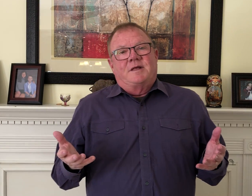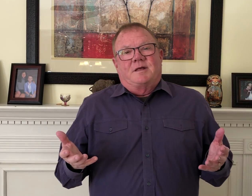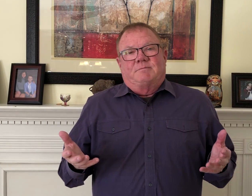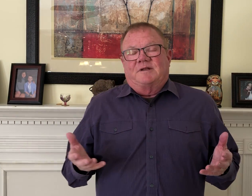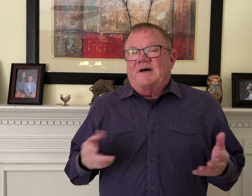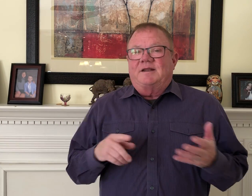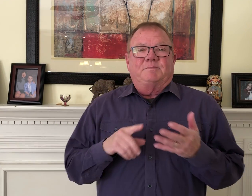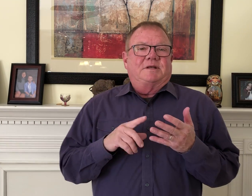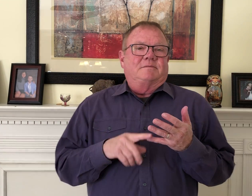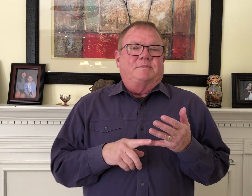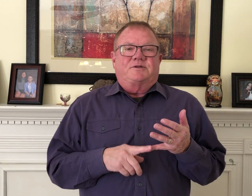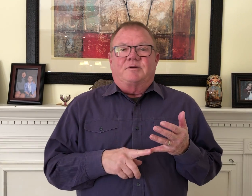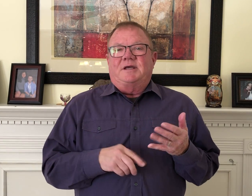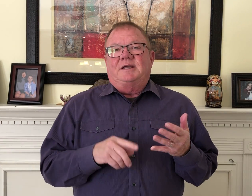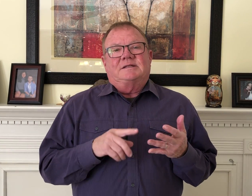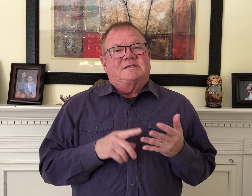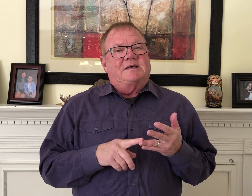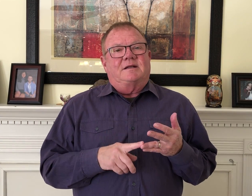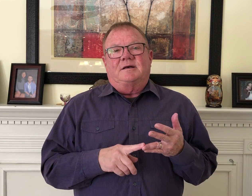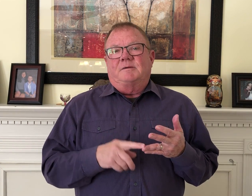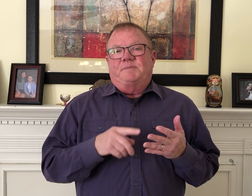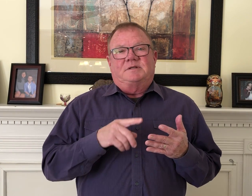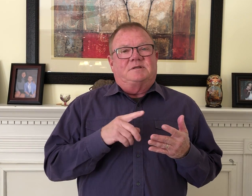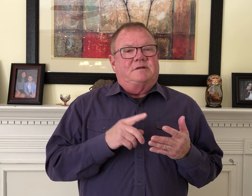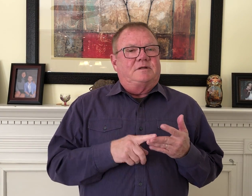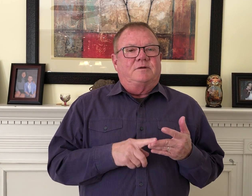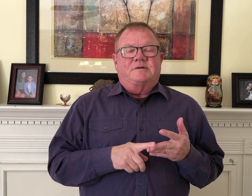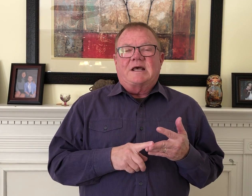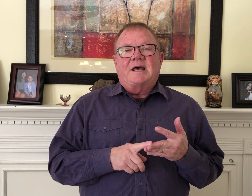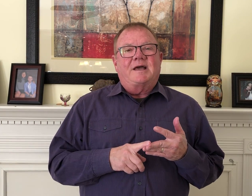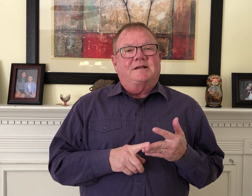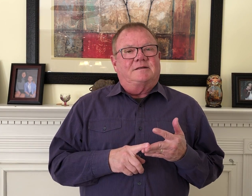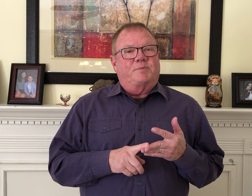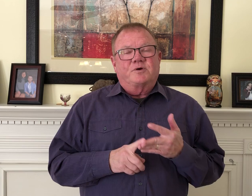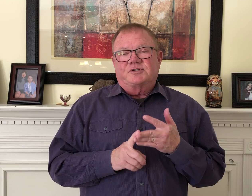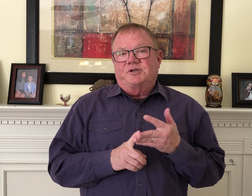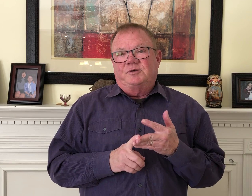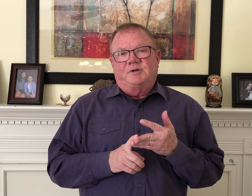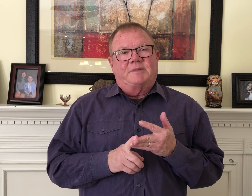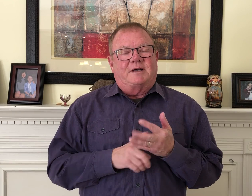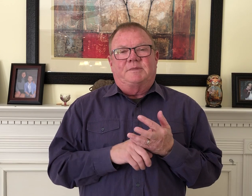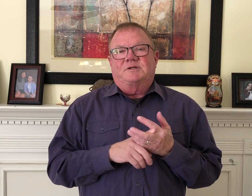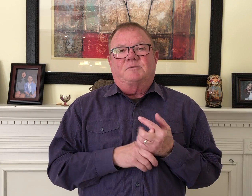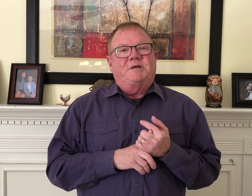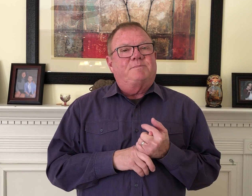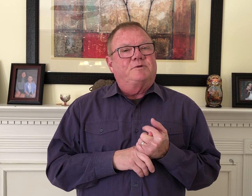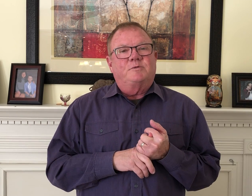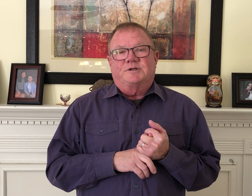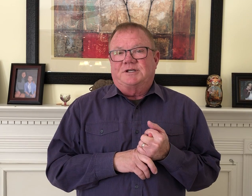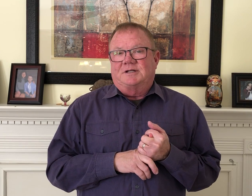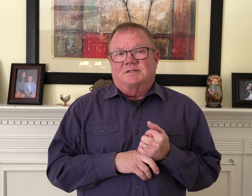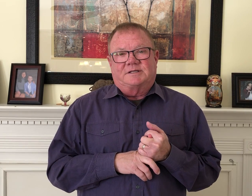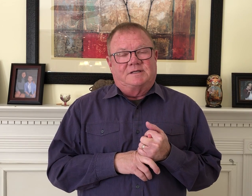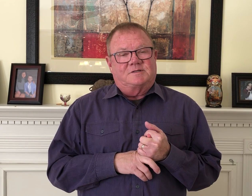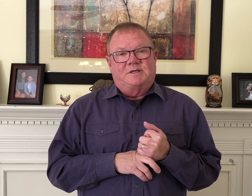but if I'd have been betrayed and set up and, you know, attacked and persecuted by a bunch of people who were jealous against me,